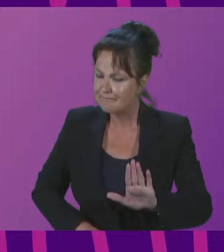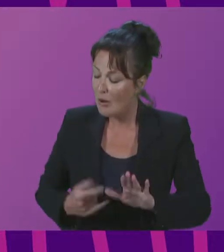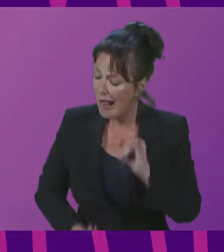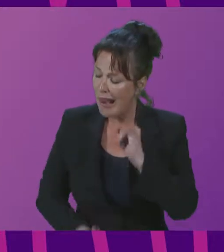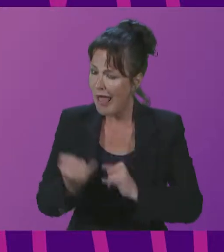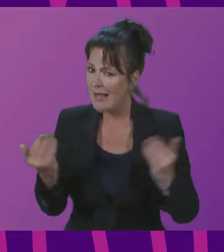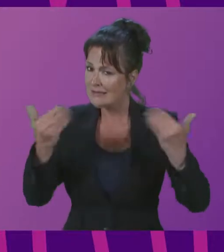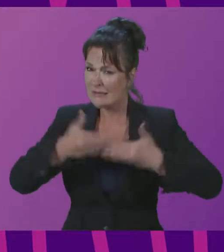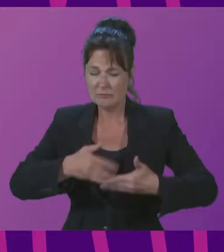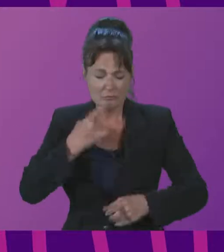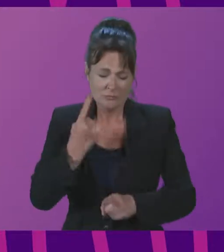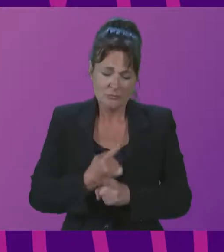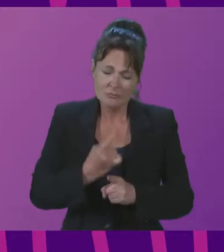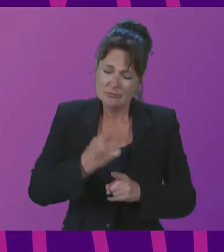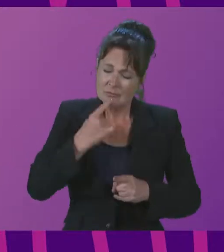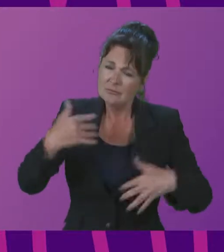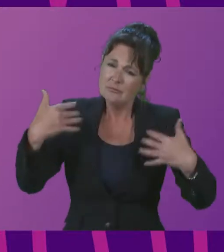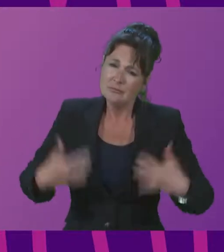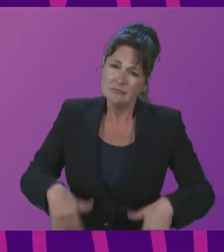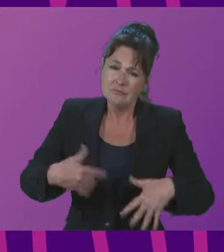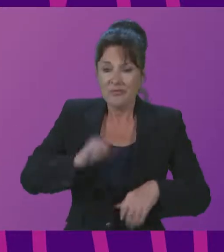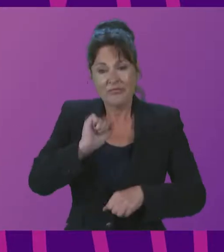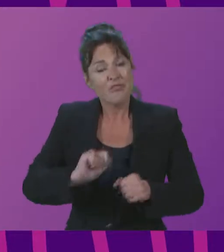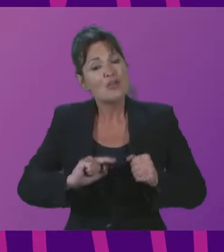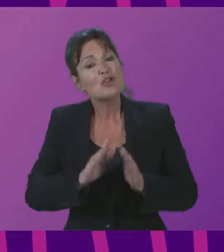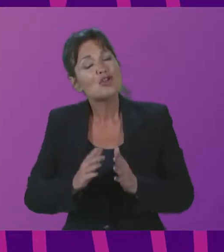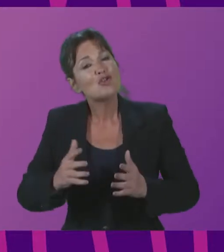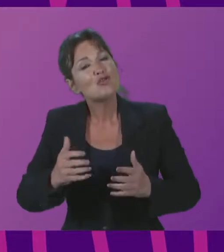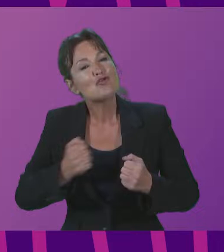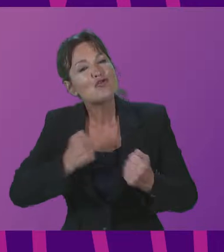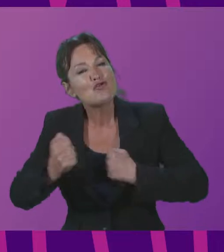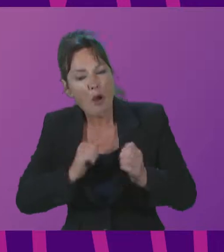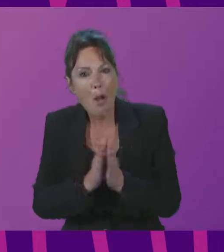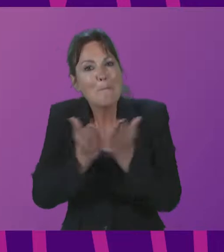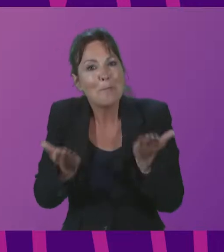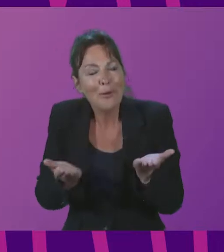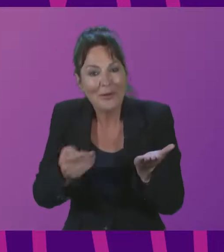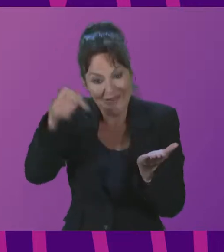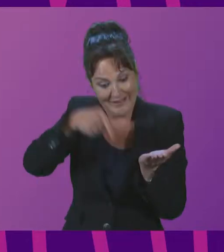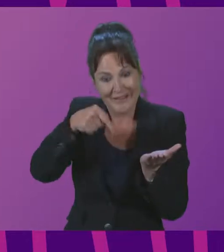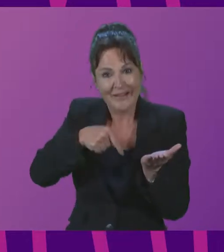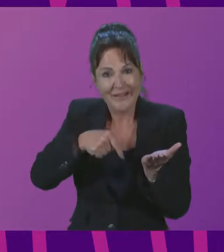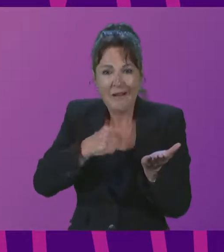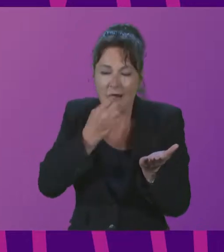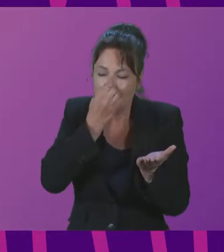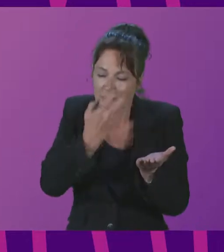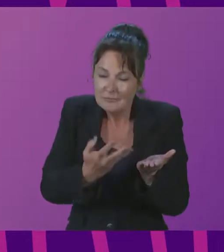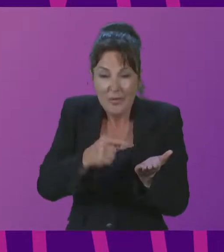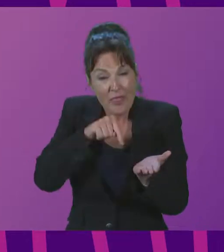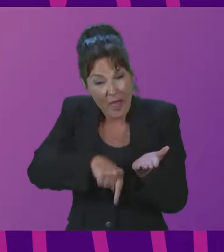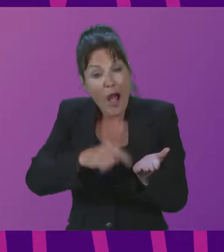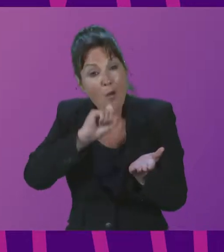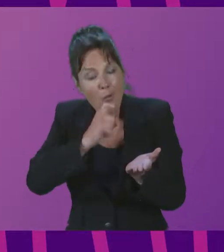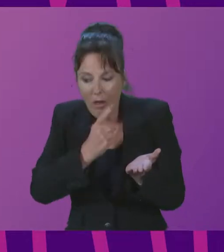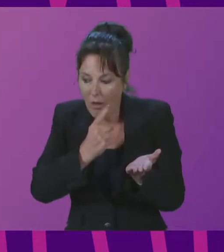context of the outstanding performance of Jungle Book by the Akram Khan Company will be visited on your children's children and